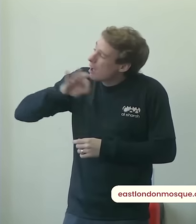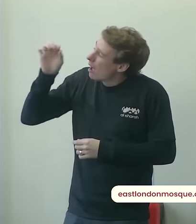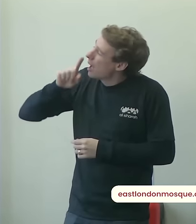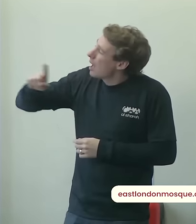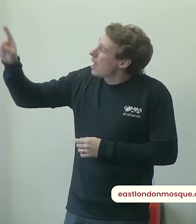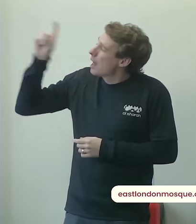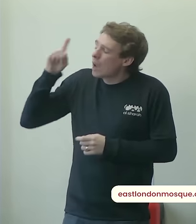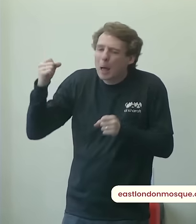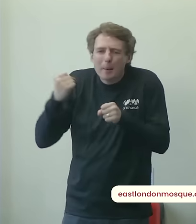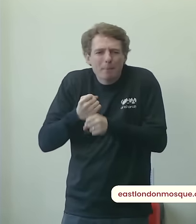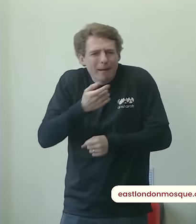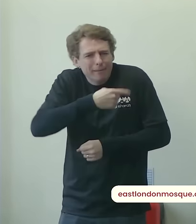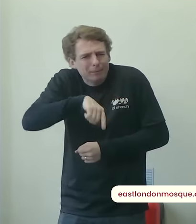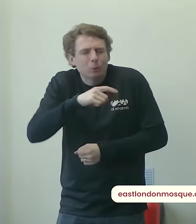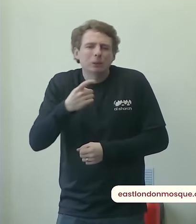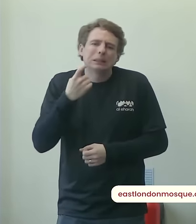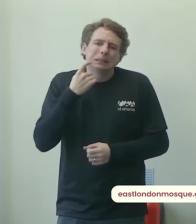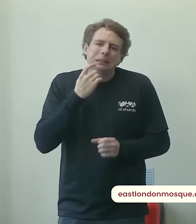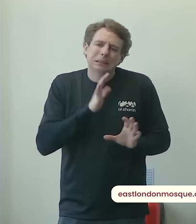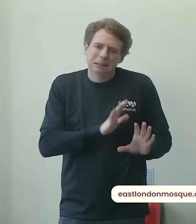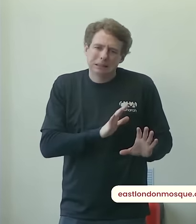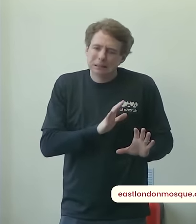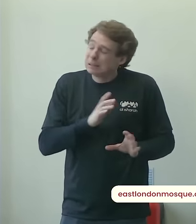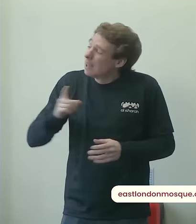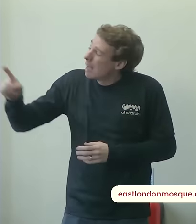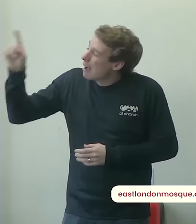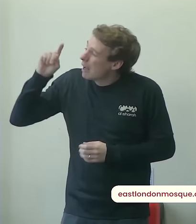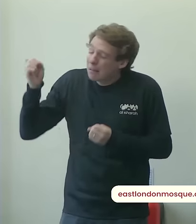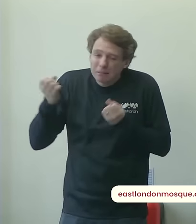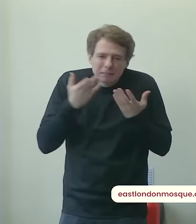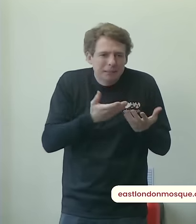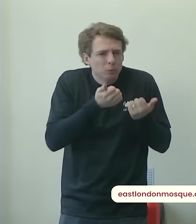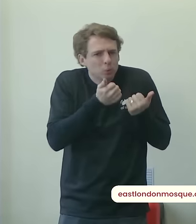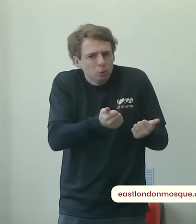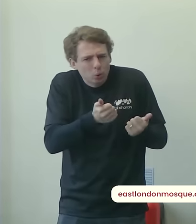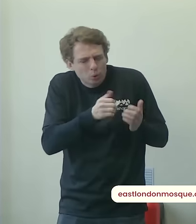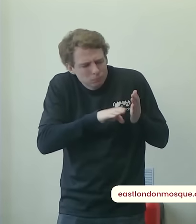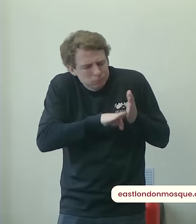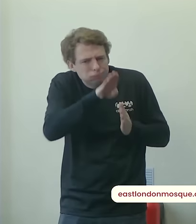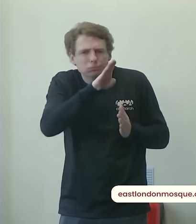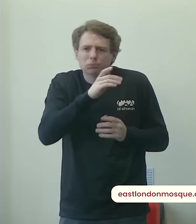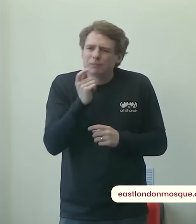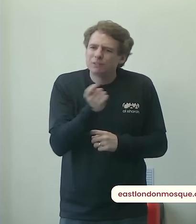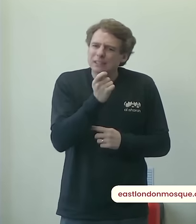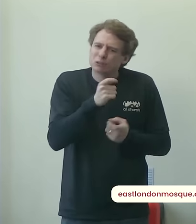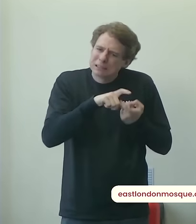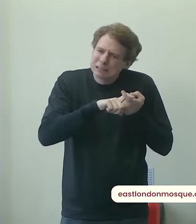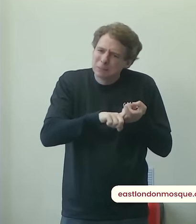grant them peace goodness victory stability and may allah almighty change the condition to a much better